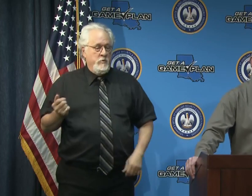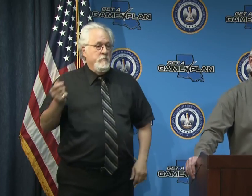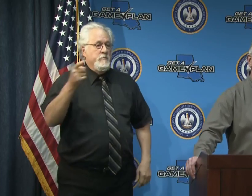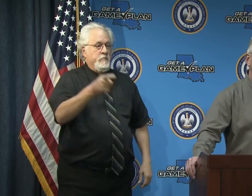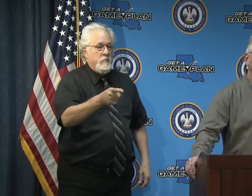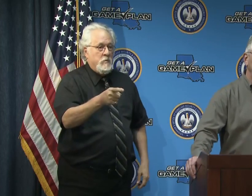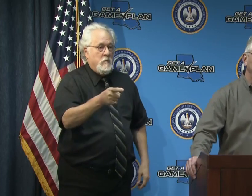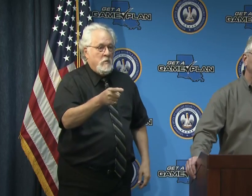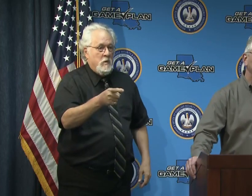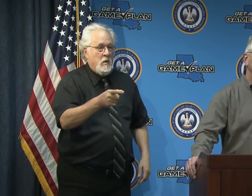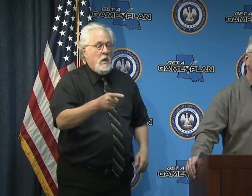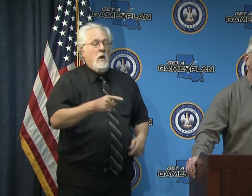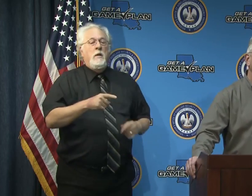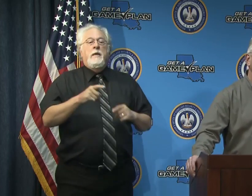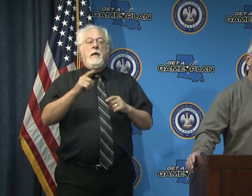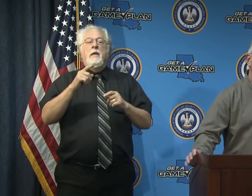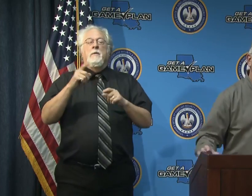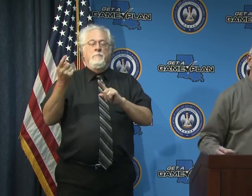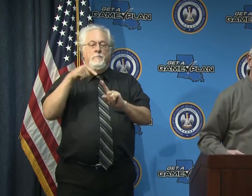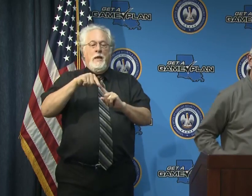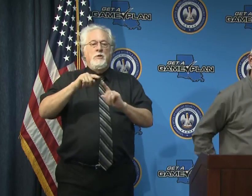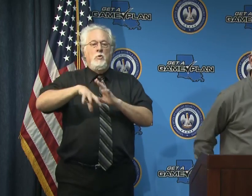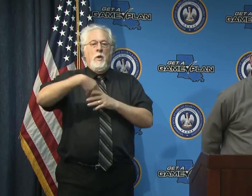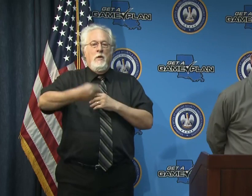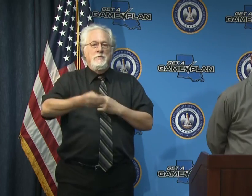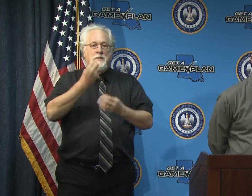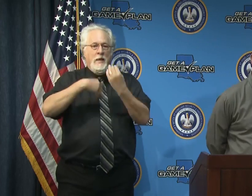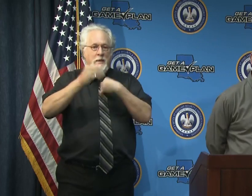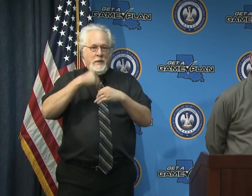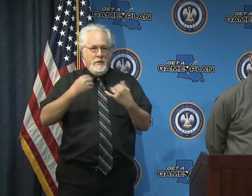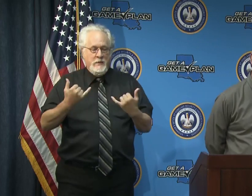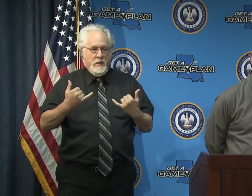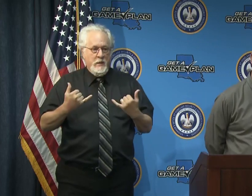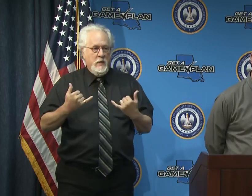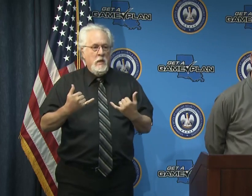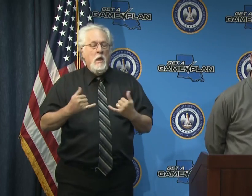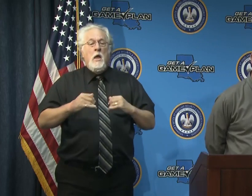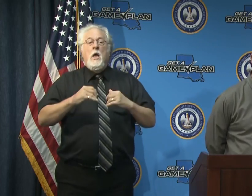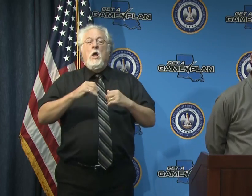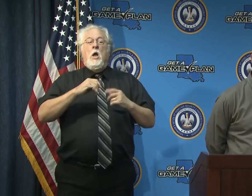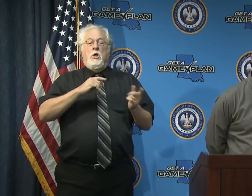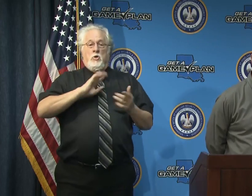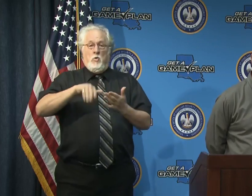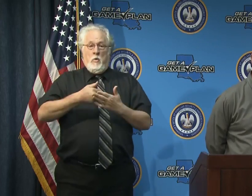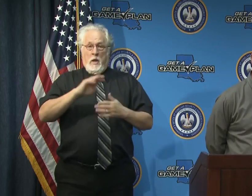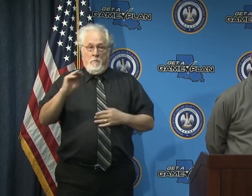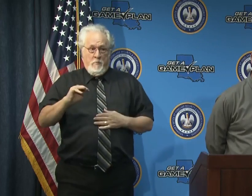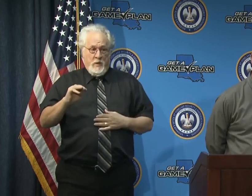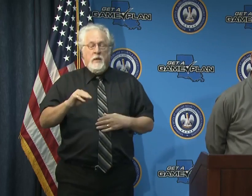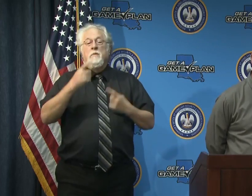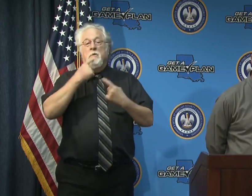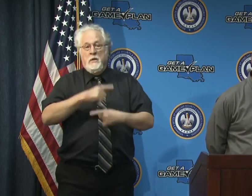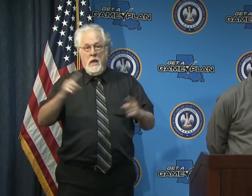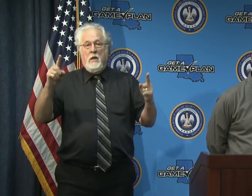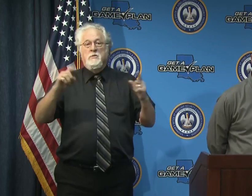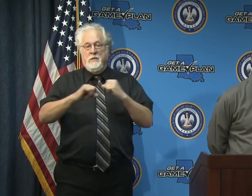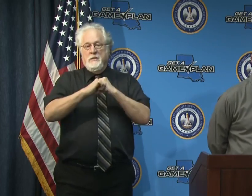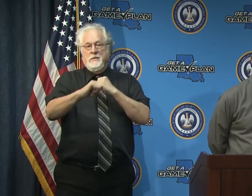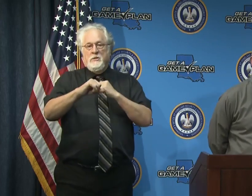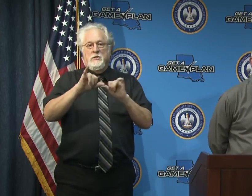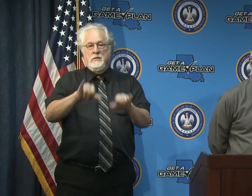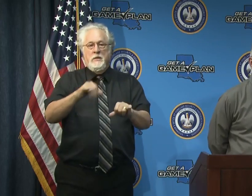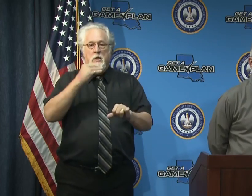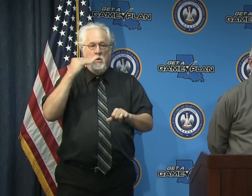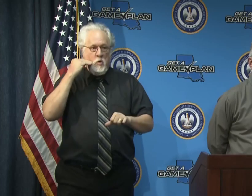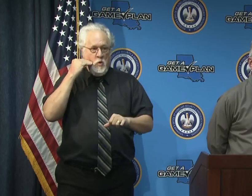uh going back to the outdoor dining implementation starting today obviously when you came in here monday and made the announcement of the extension of the stay-at-home